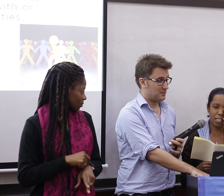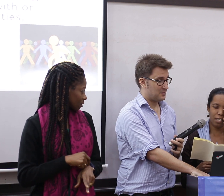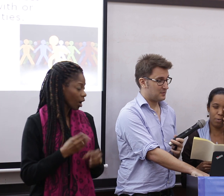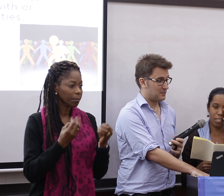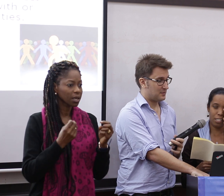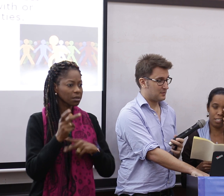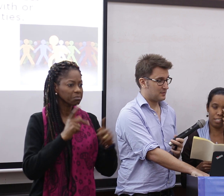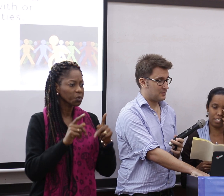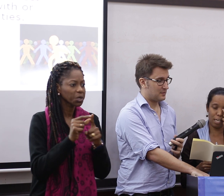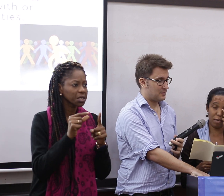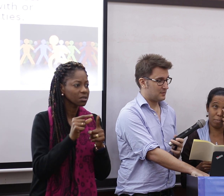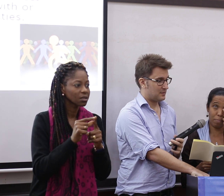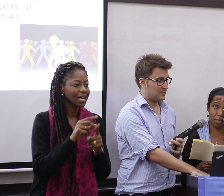the words disabled people,